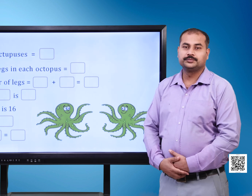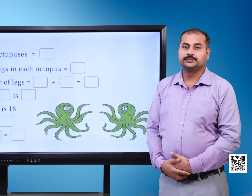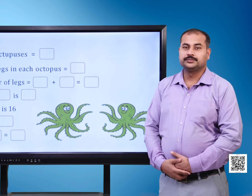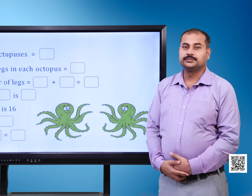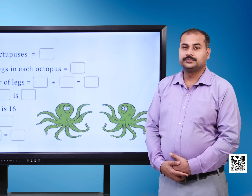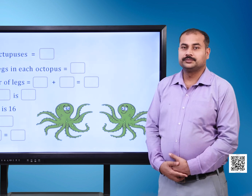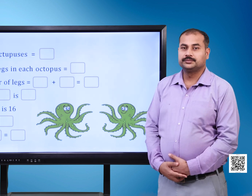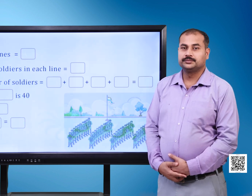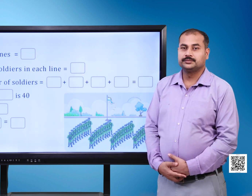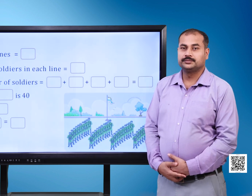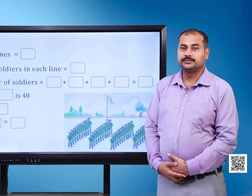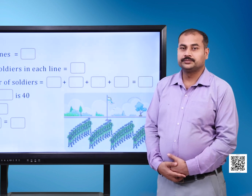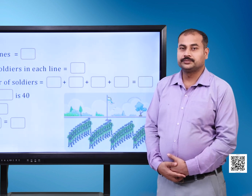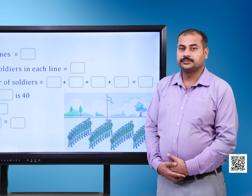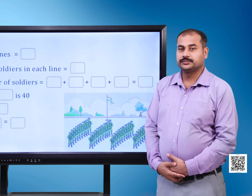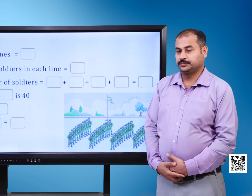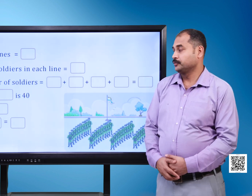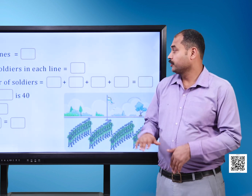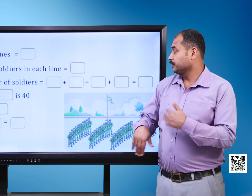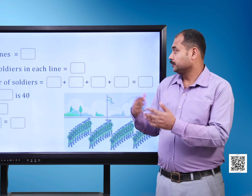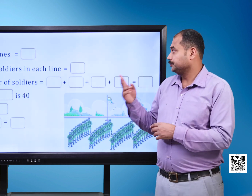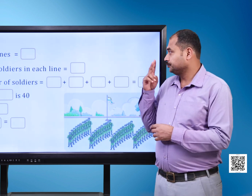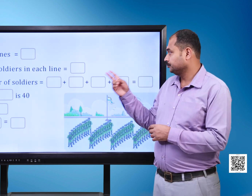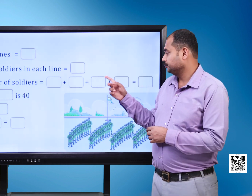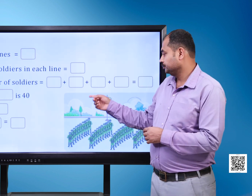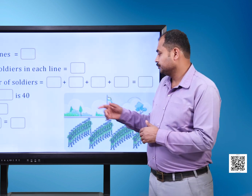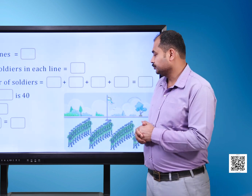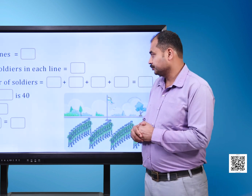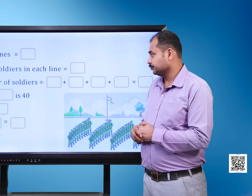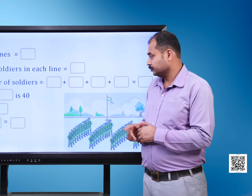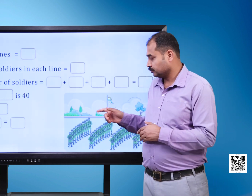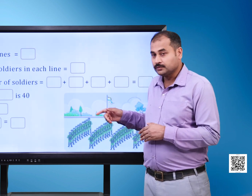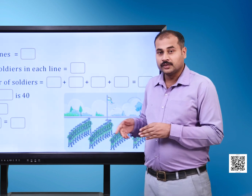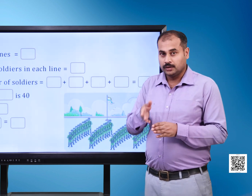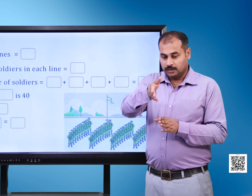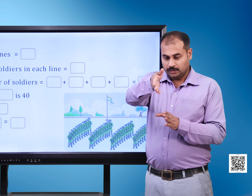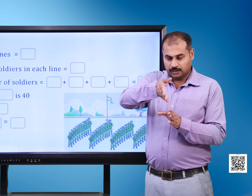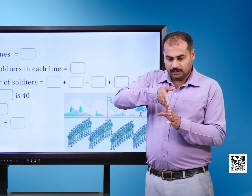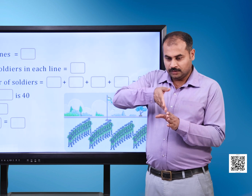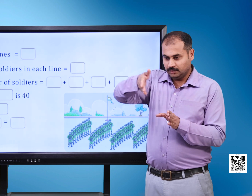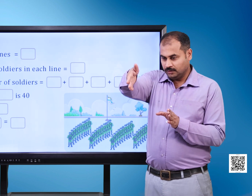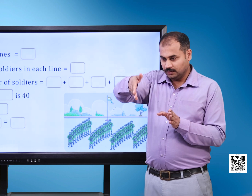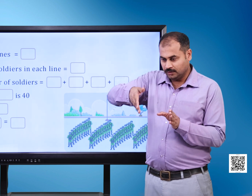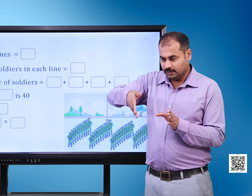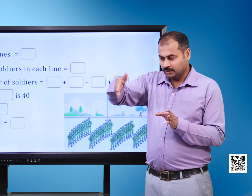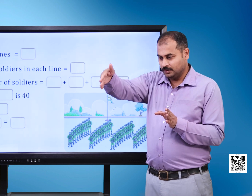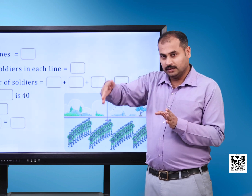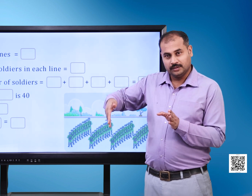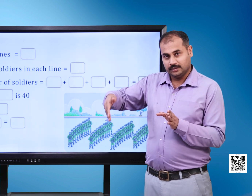moving ahead we have an image where soldiers are standing in lines number of lines is equal to